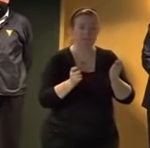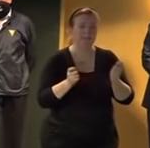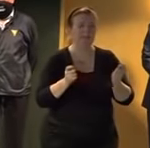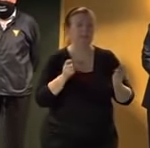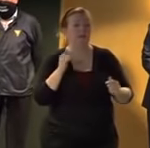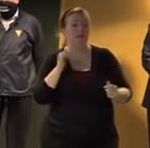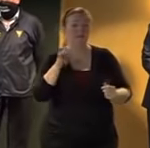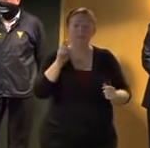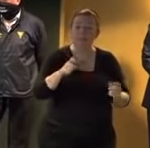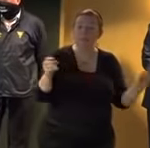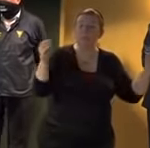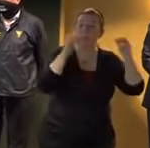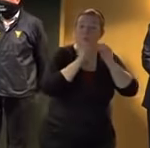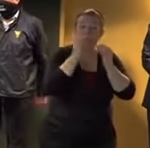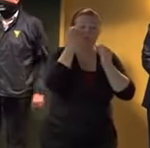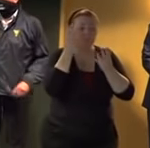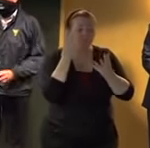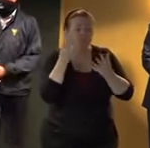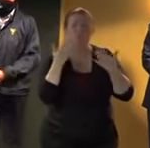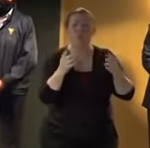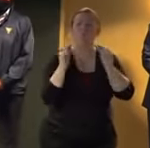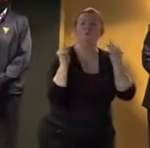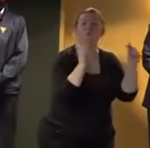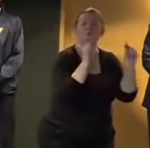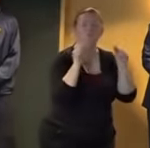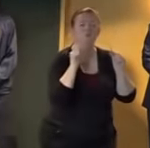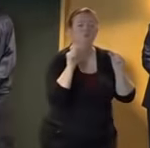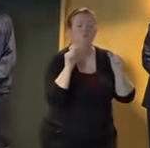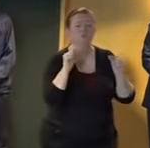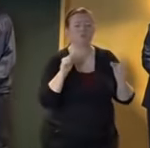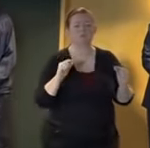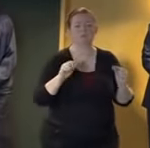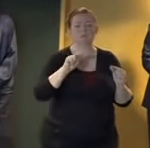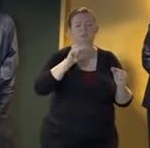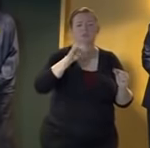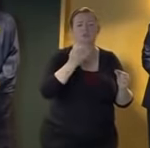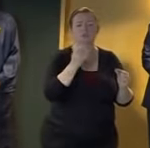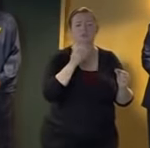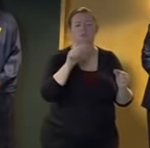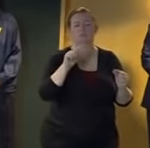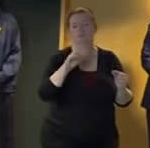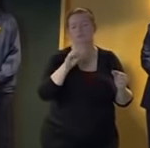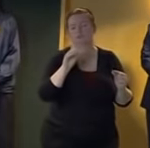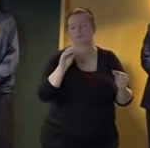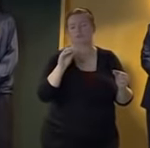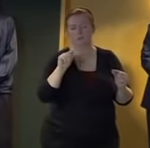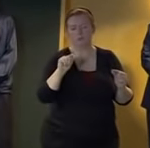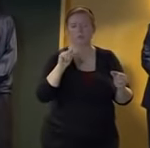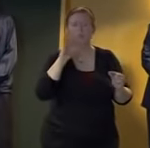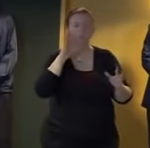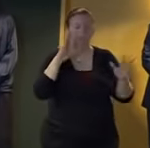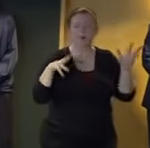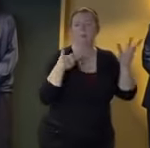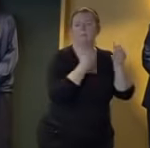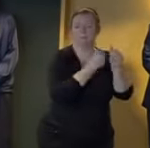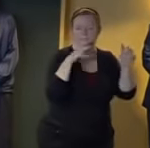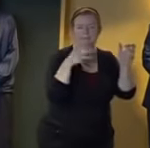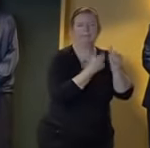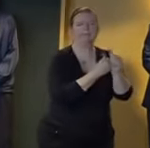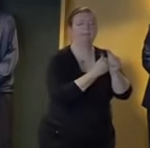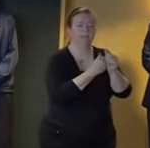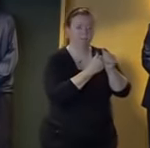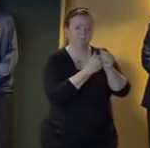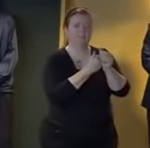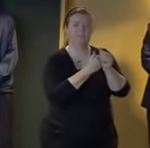information please go to twitter at new jersey transit where they'll be posting regular updates as the governor announced ready